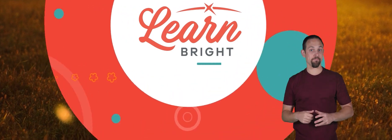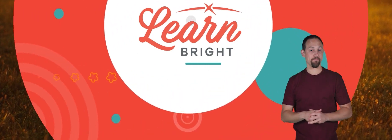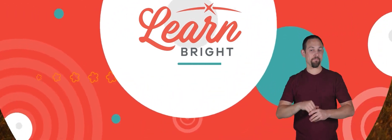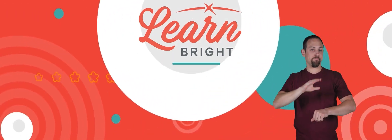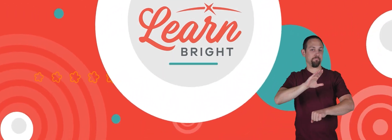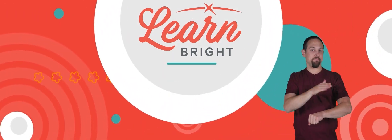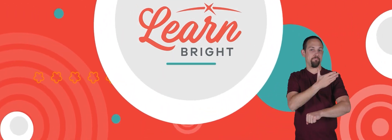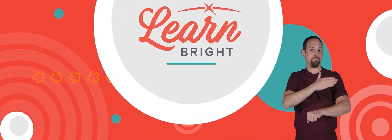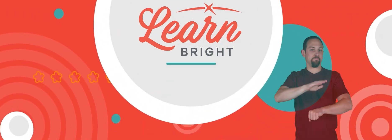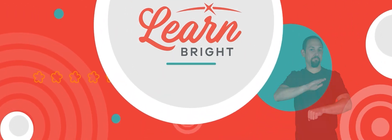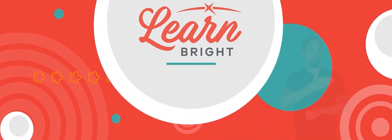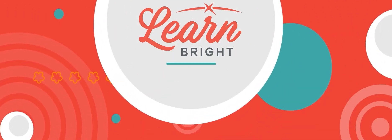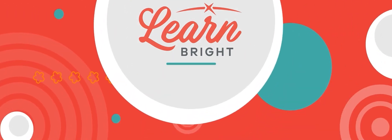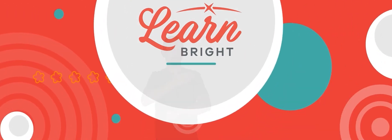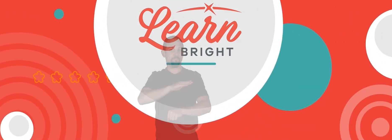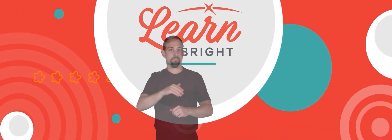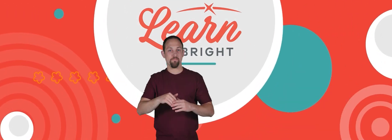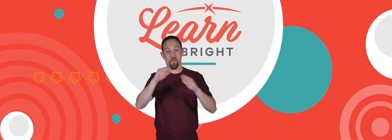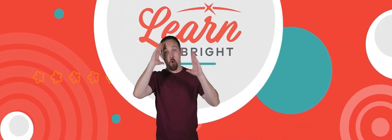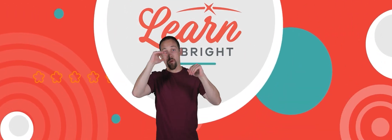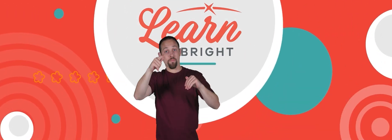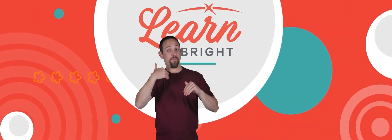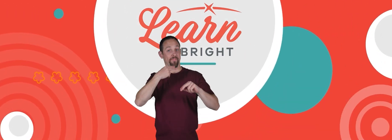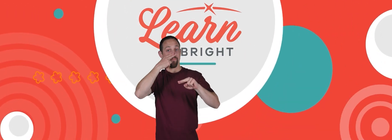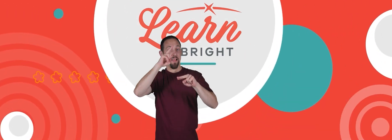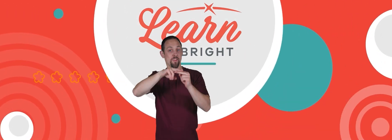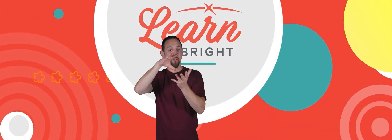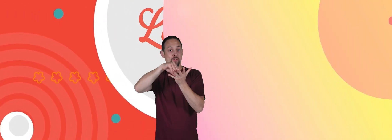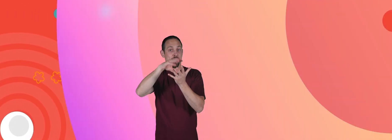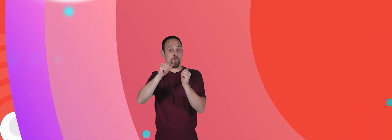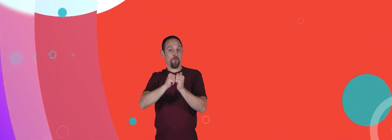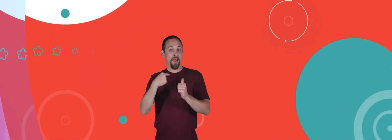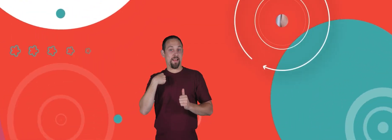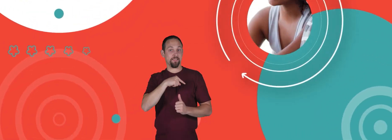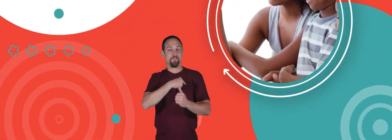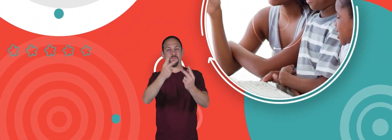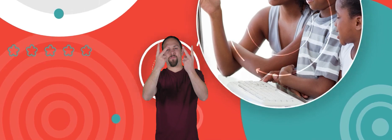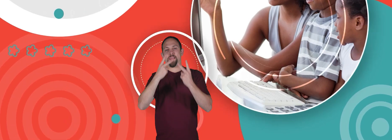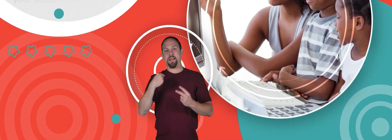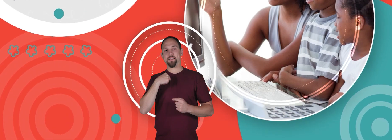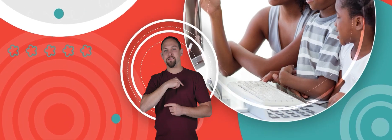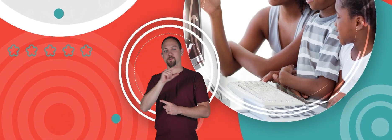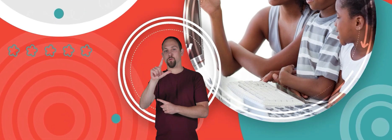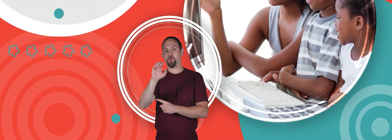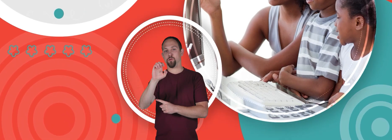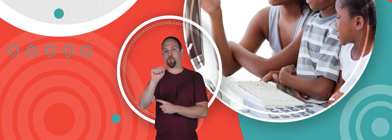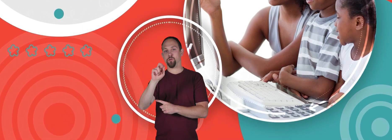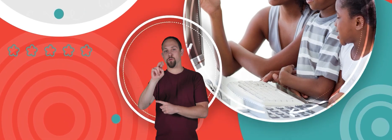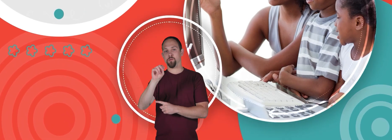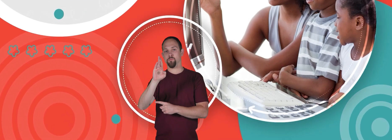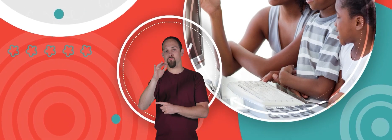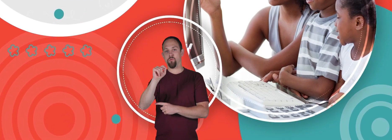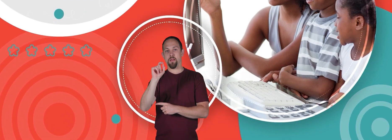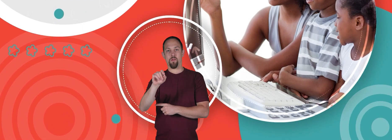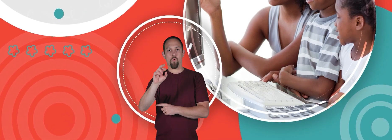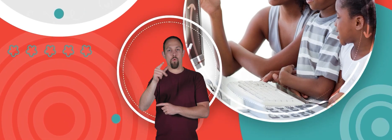Uranus' Hope you had fun learning with us. Visit us at learnbright.org for thousands of free